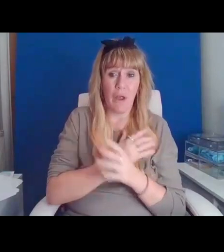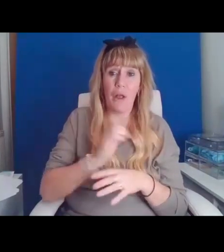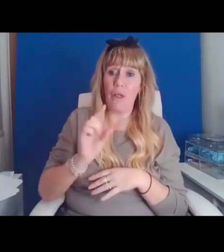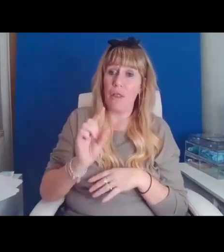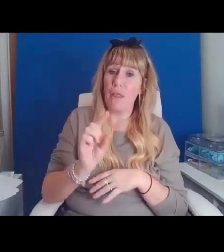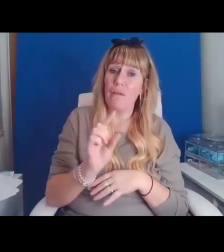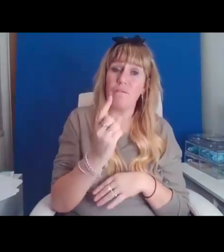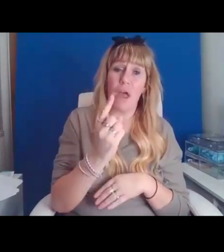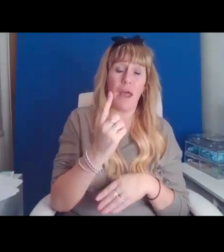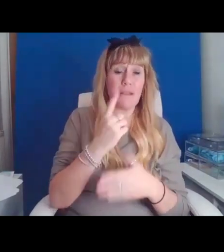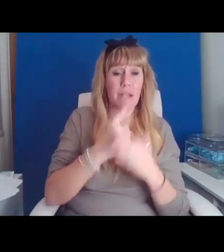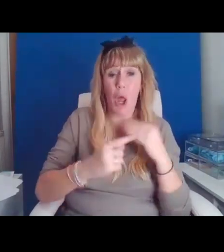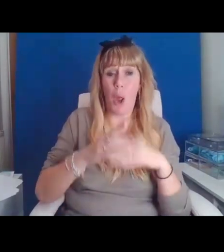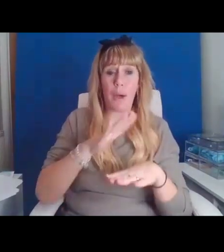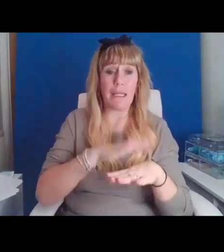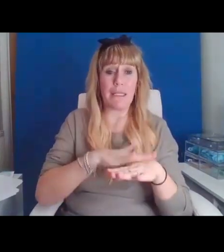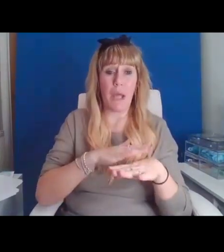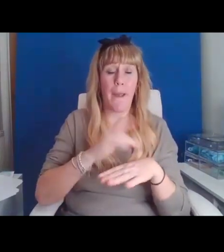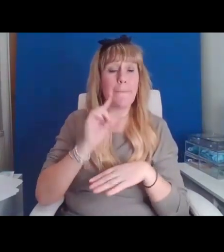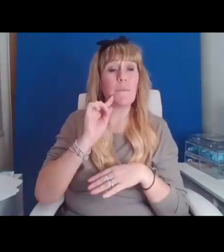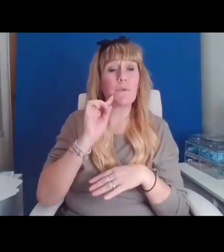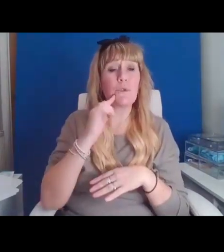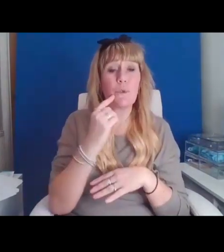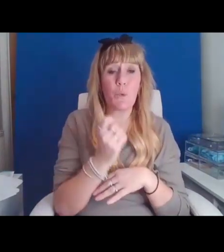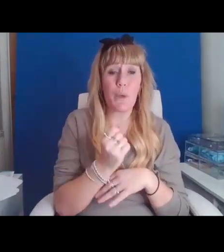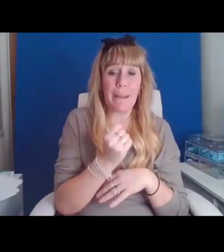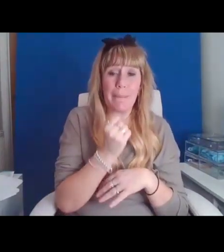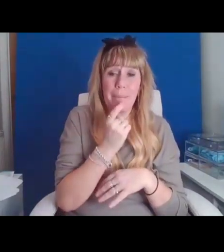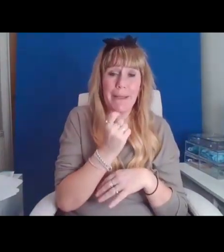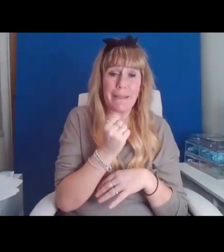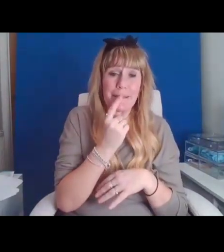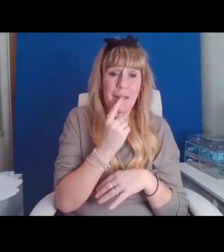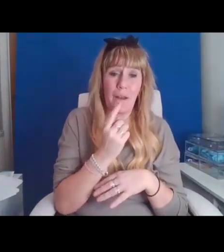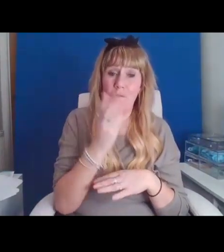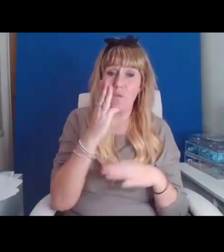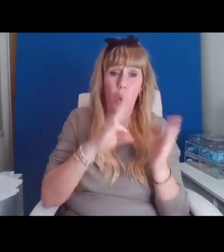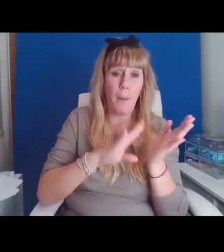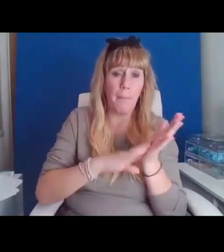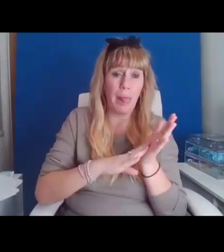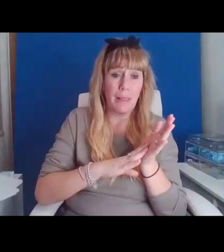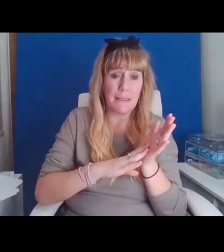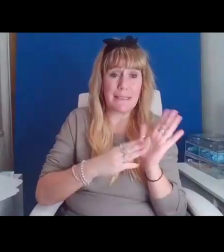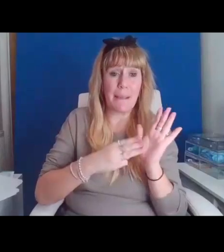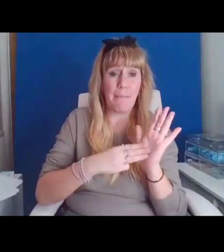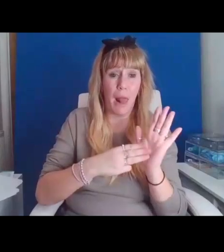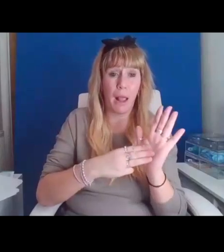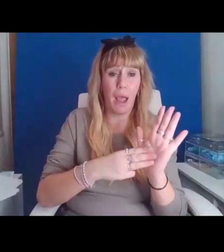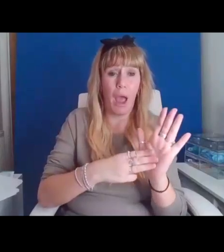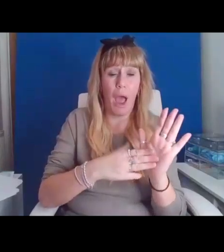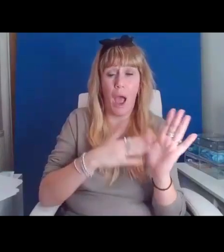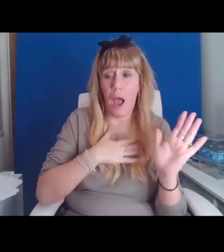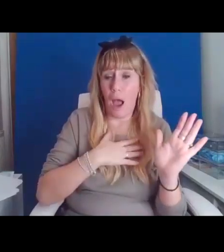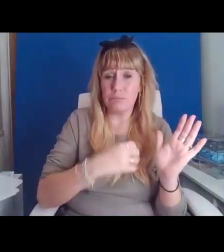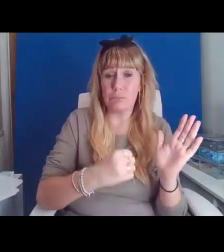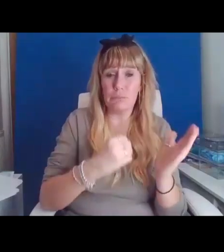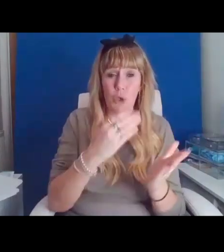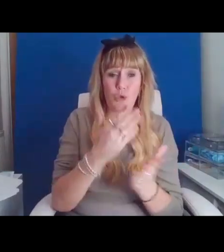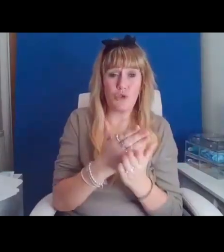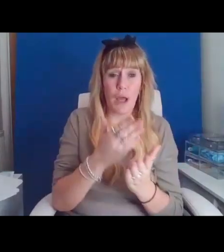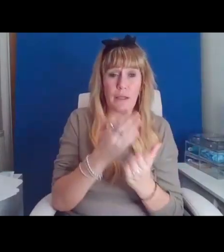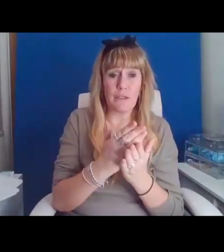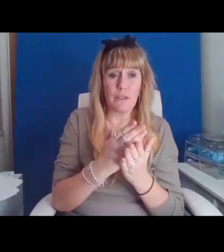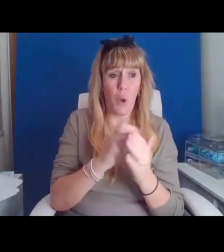medicine. Four months in Malawa took your trust. All those so-called friends deserted